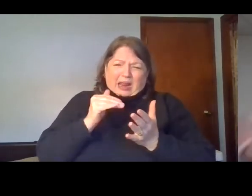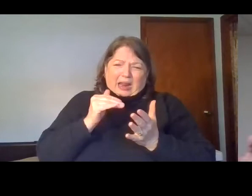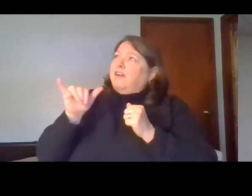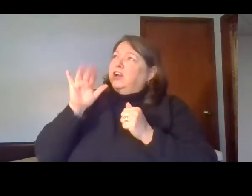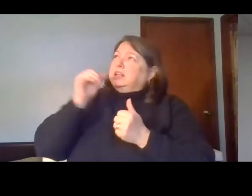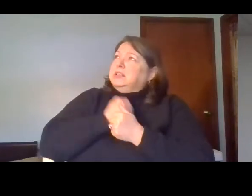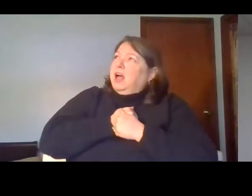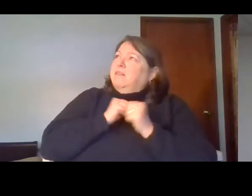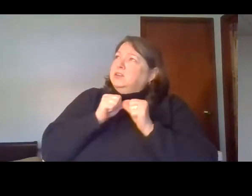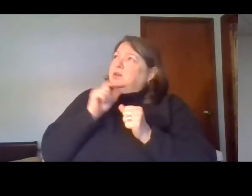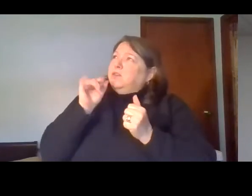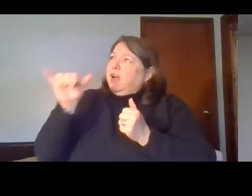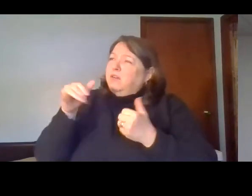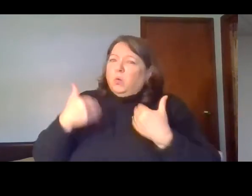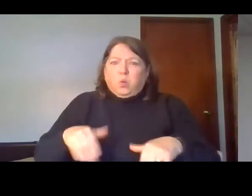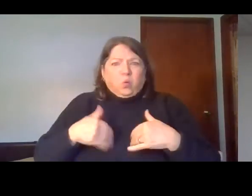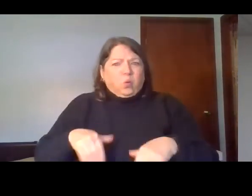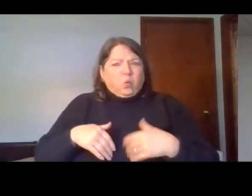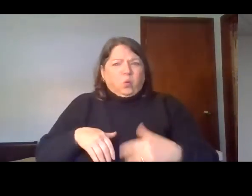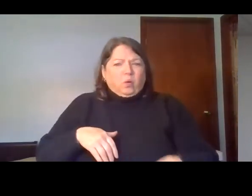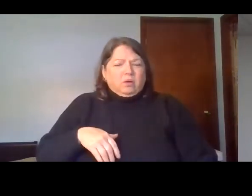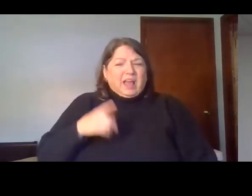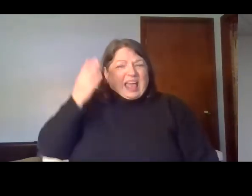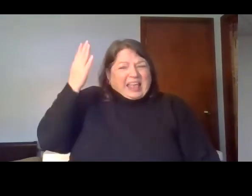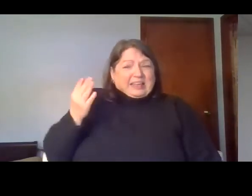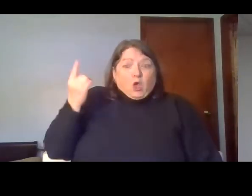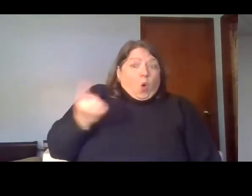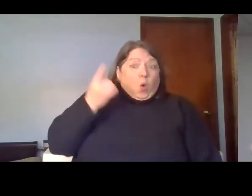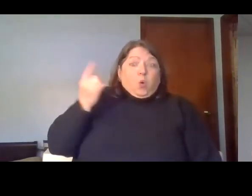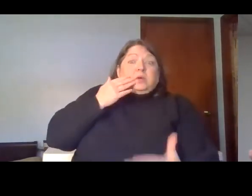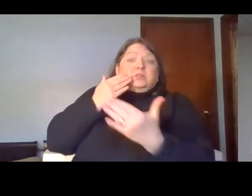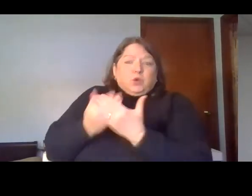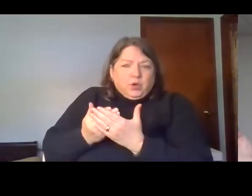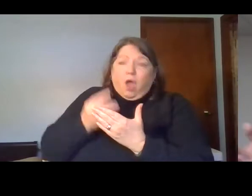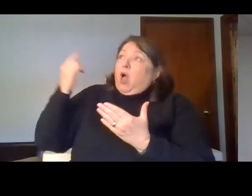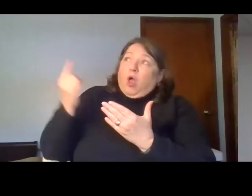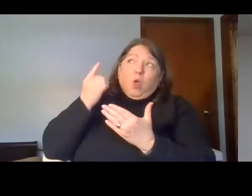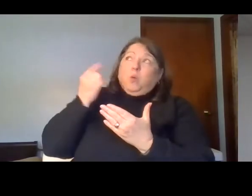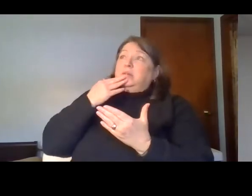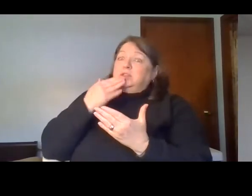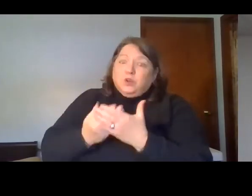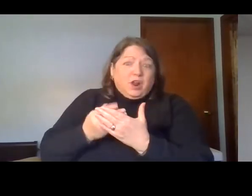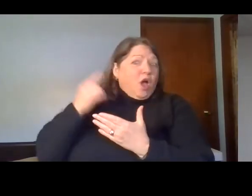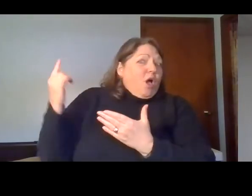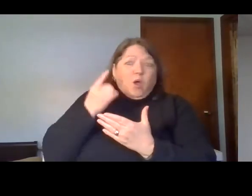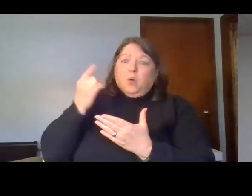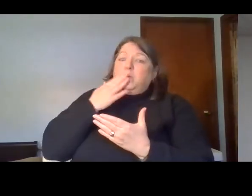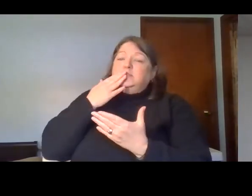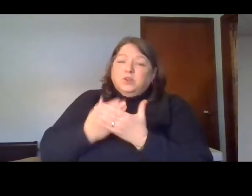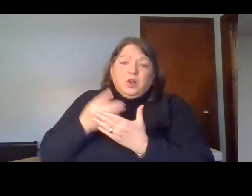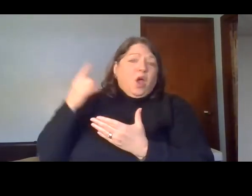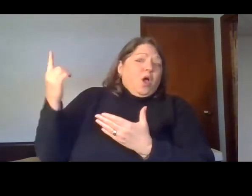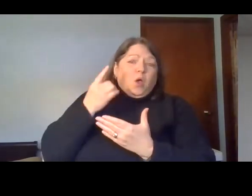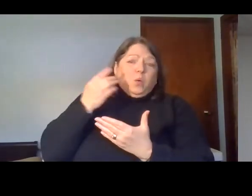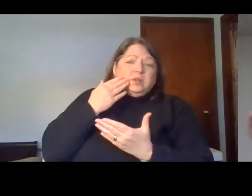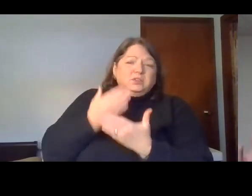good all the time? We've said it before. God is good all the time. And all the time, he is good. But I know